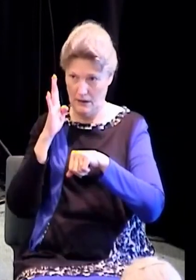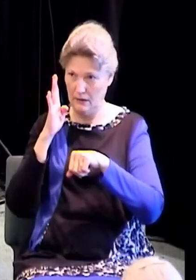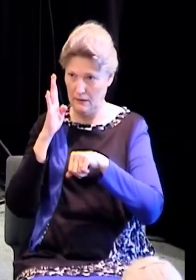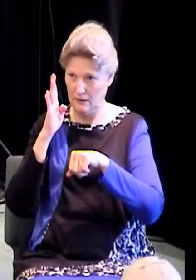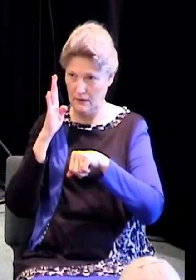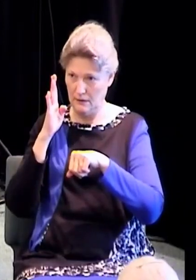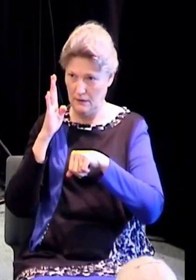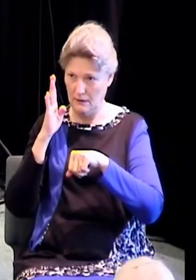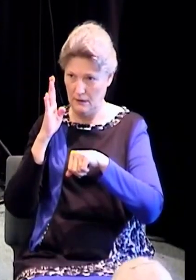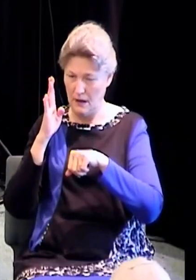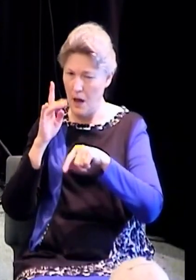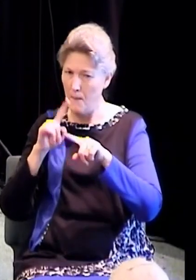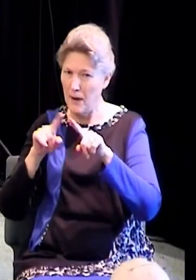but as you hold up your cup